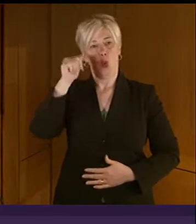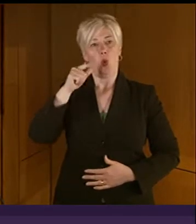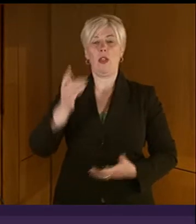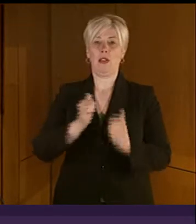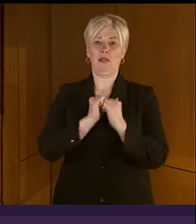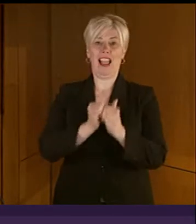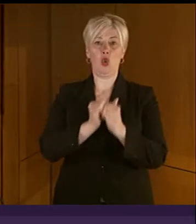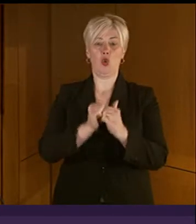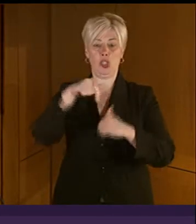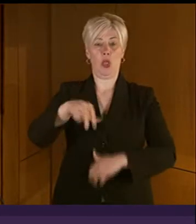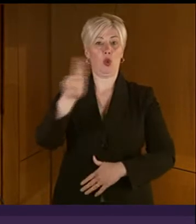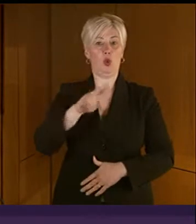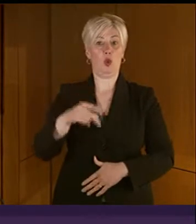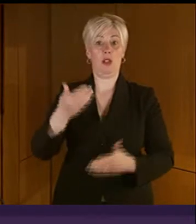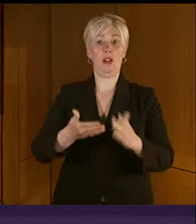80 years on.